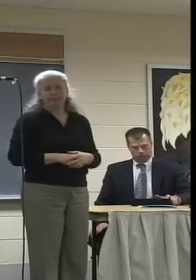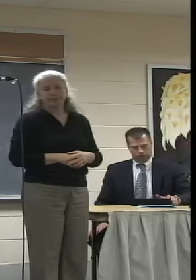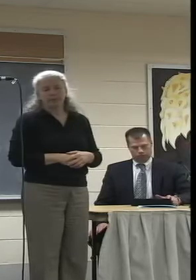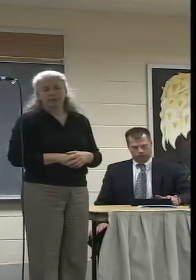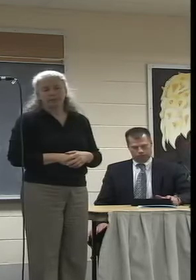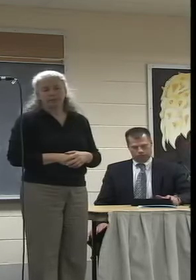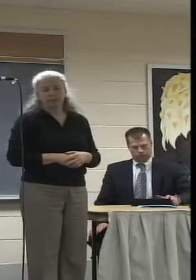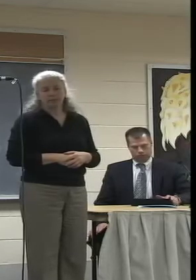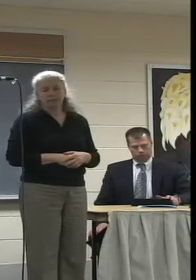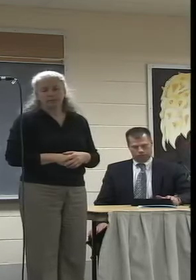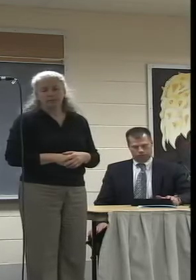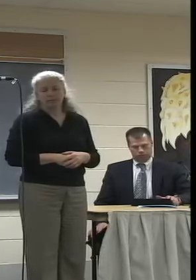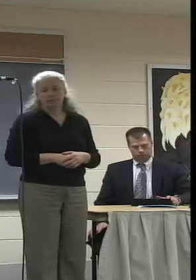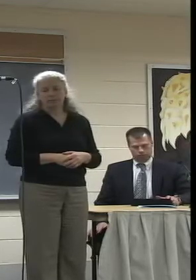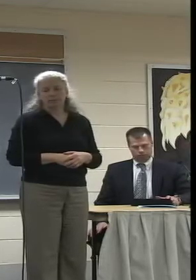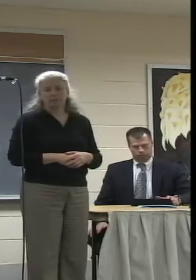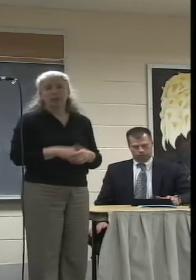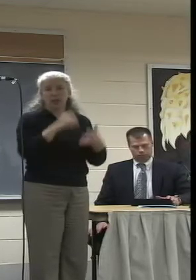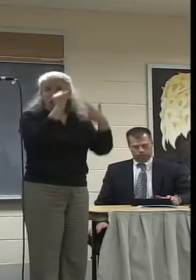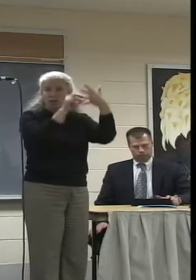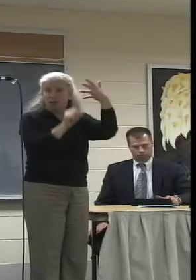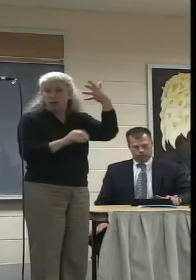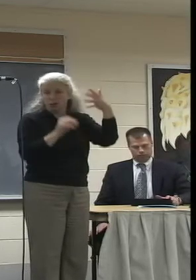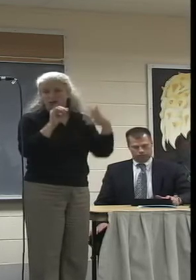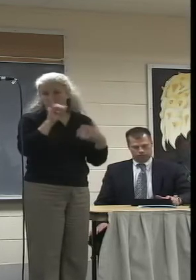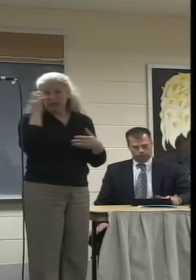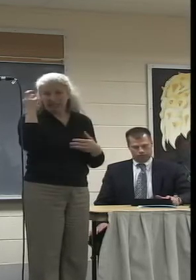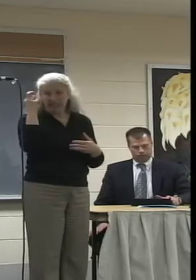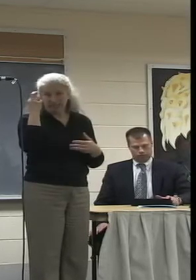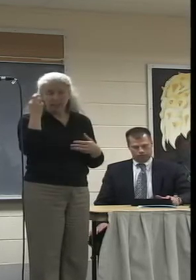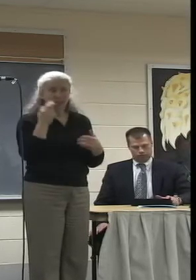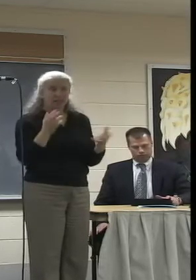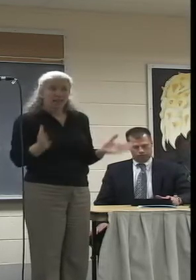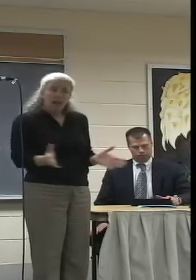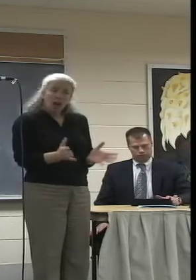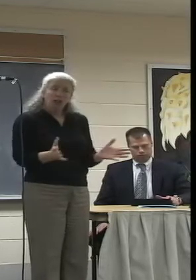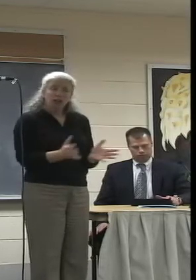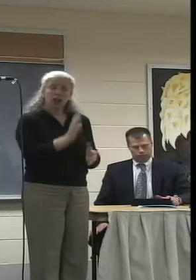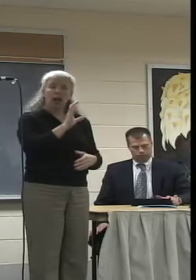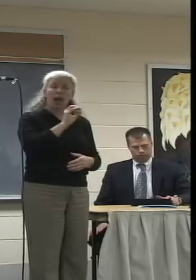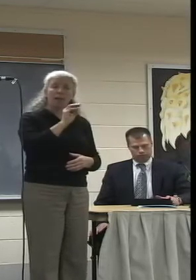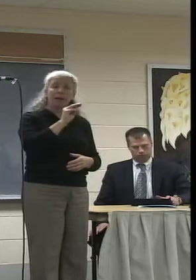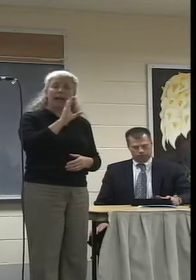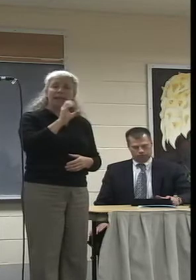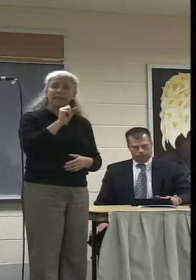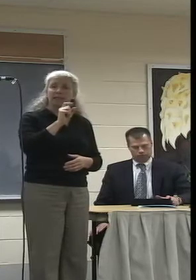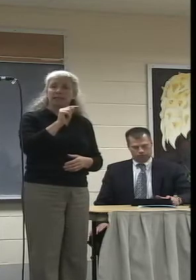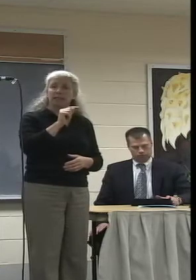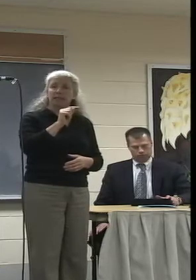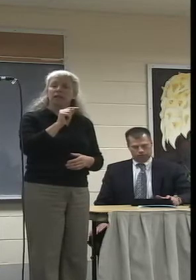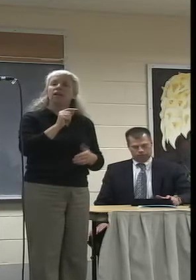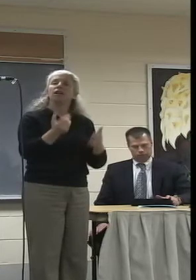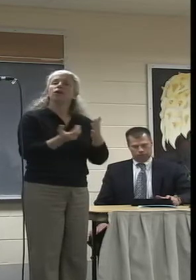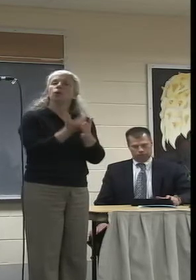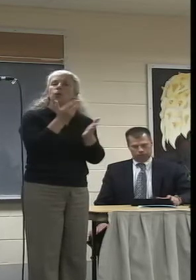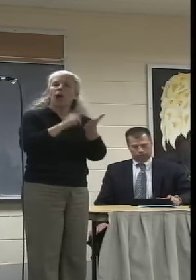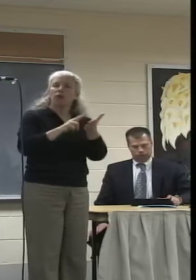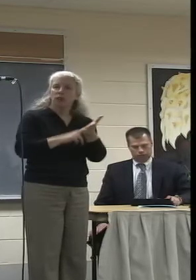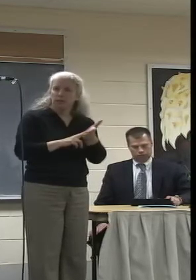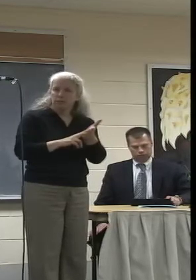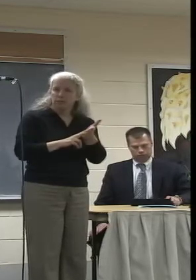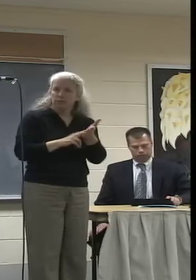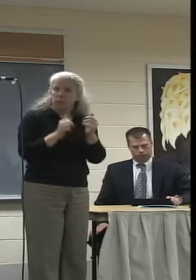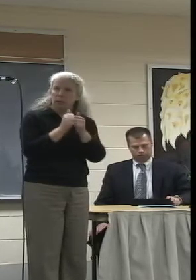So for those reasons, I really want to encourage Comcast to both renew the contract but also to